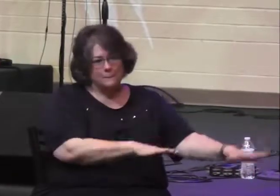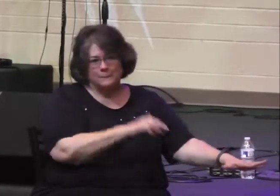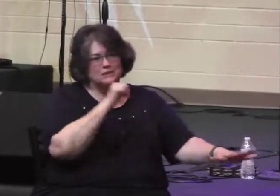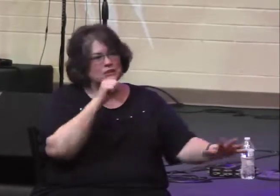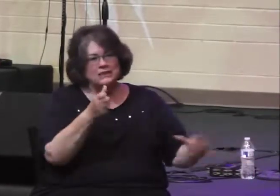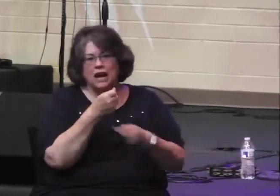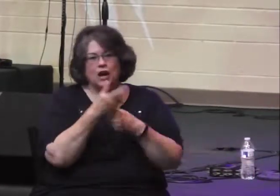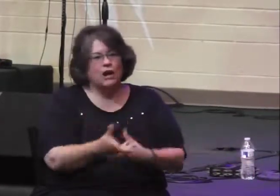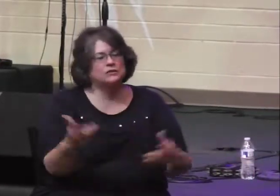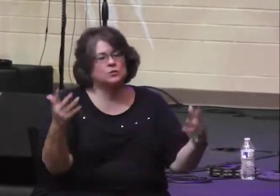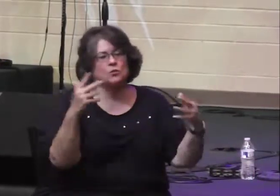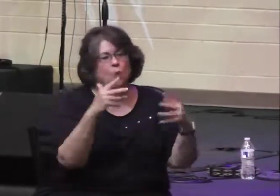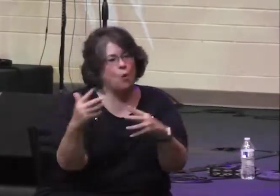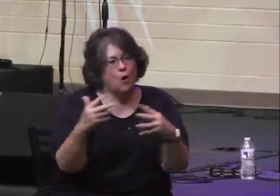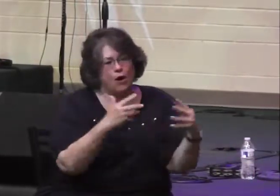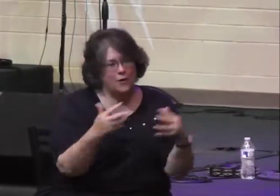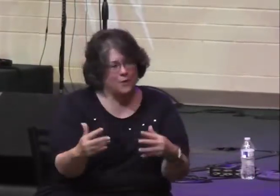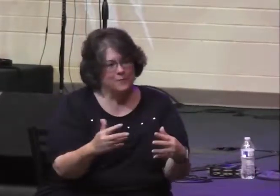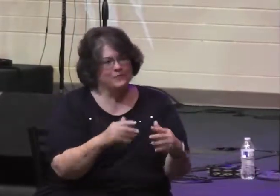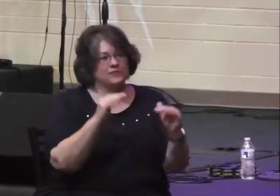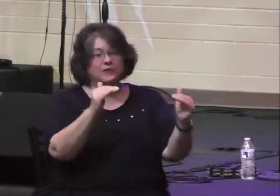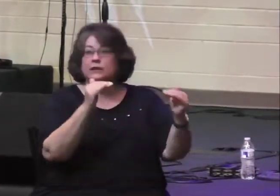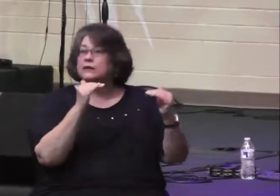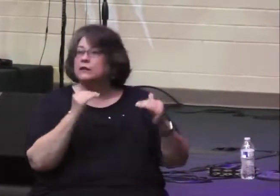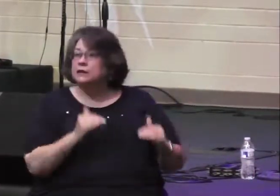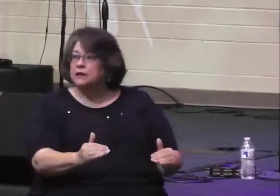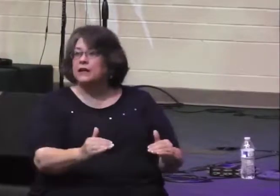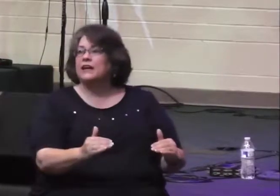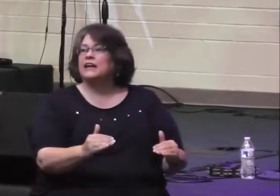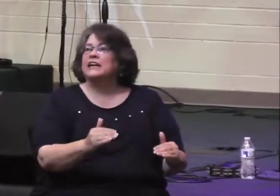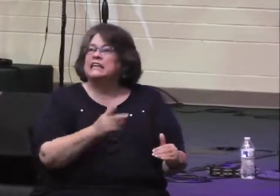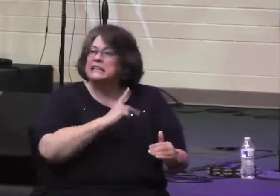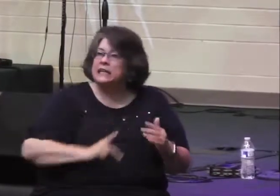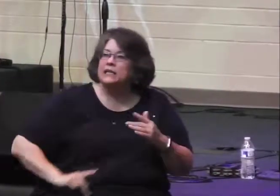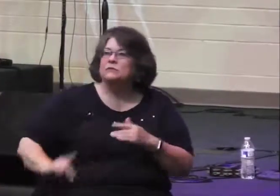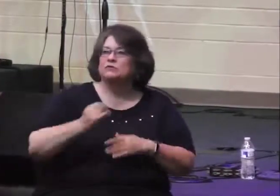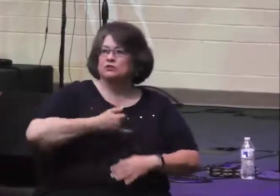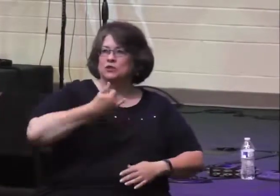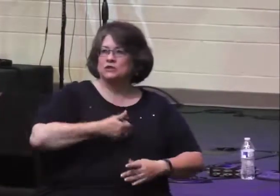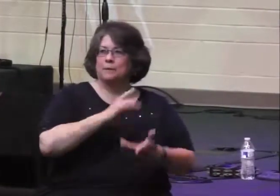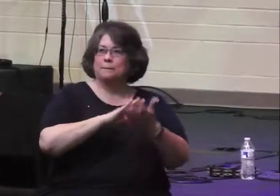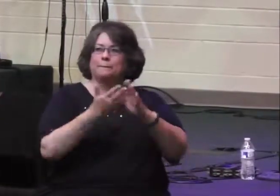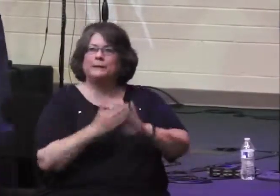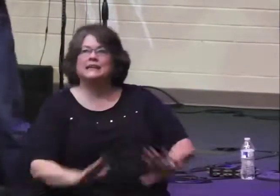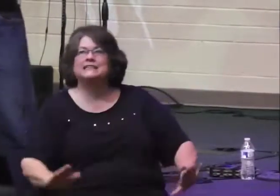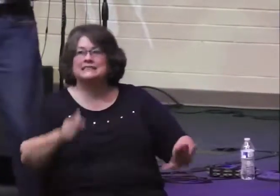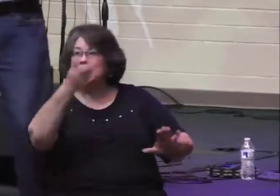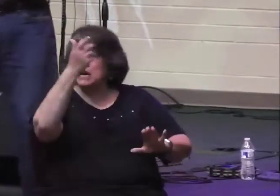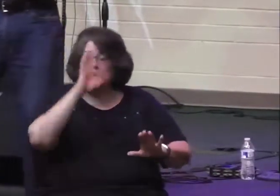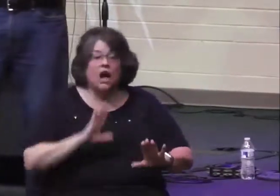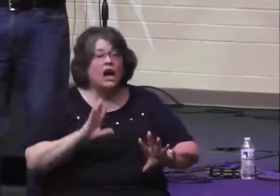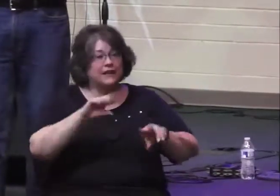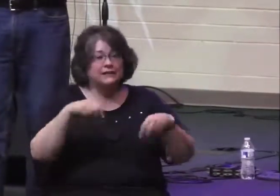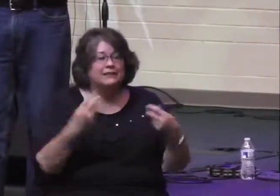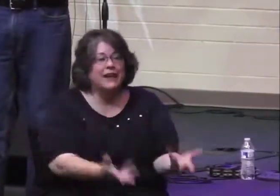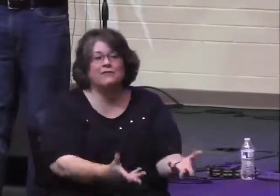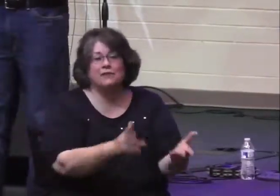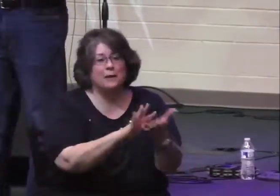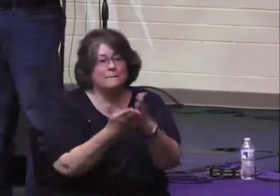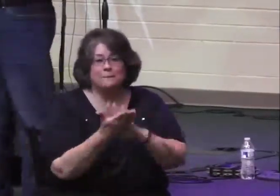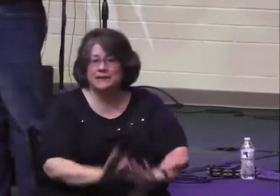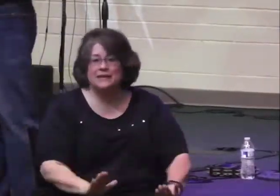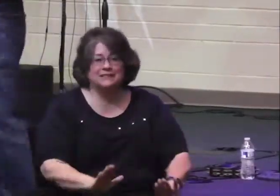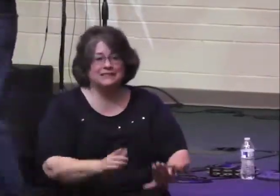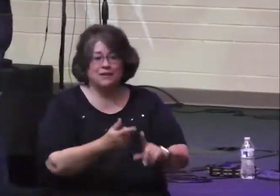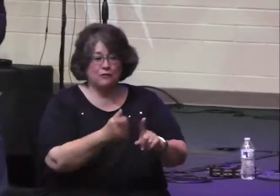30, the kingdom of Jehoshaphat was at peace for God had given him rest on every side. So, here's the blessing of God. The nation